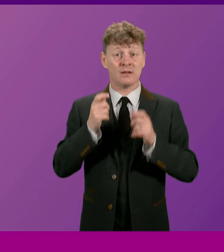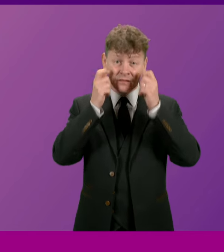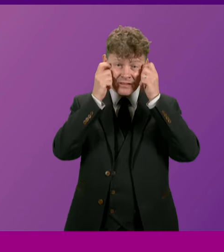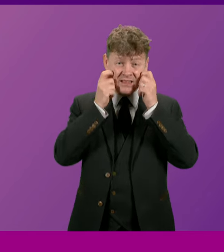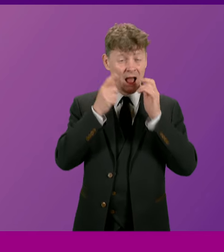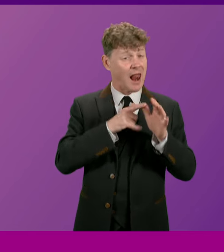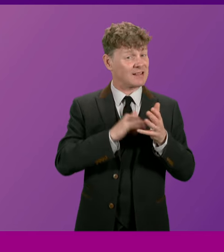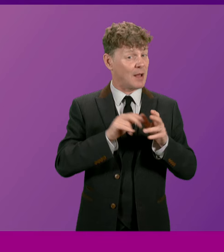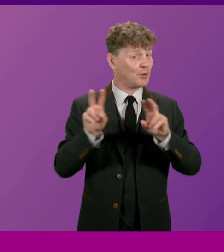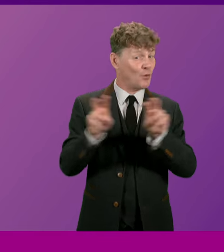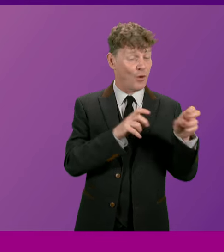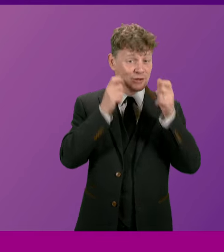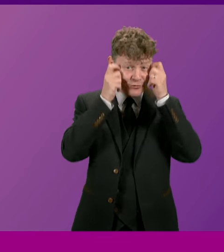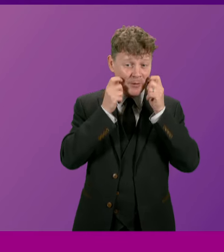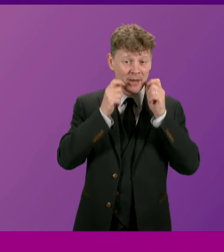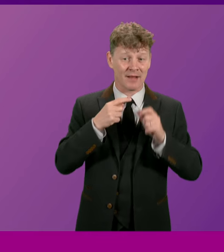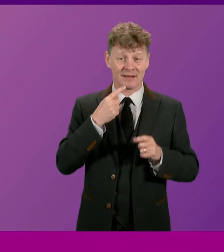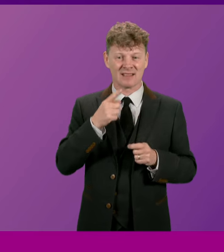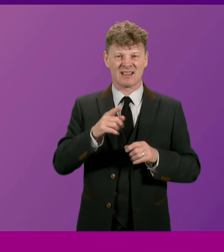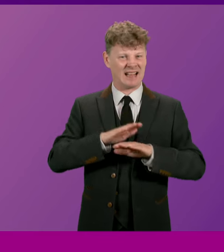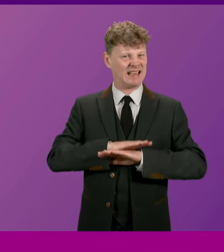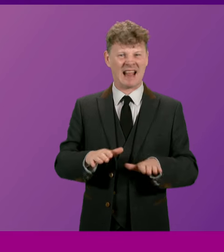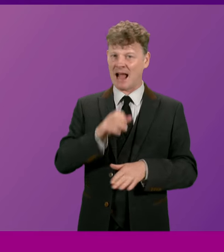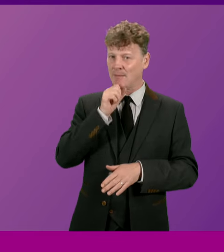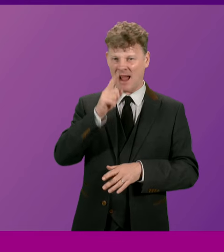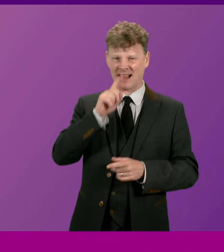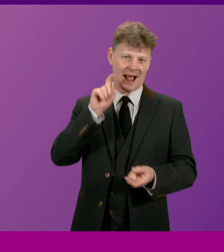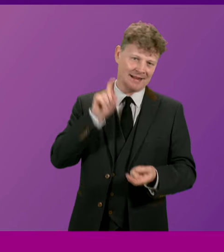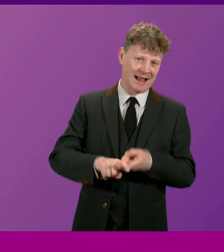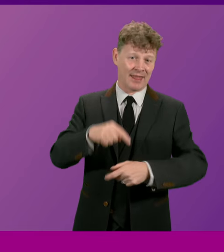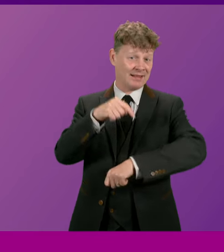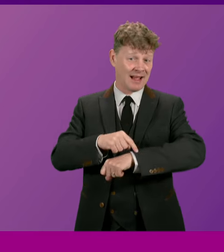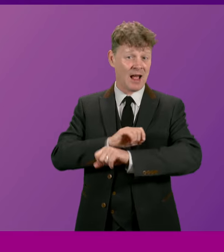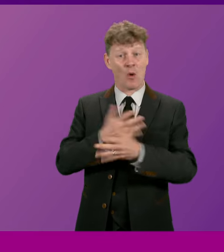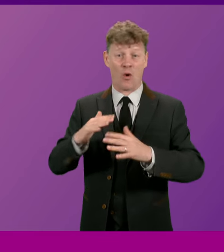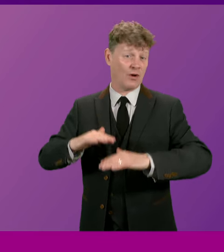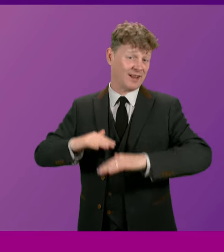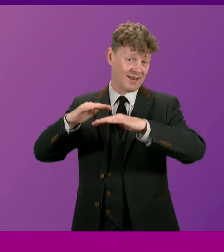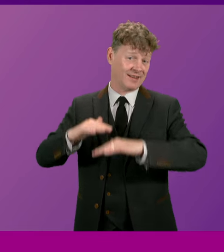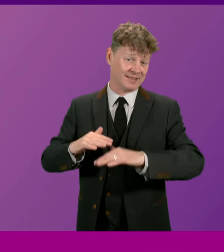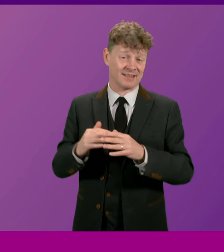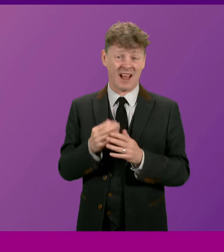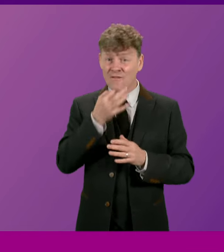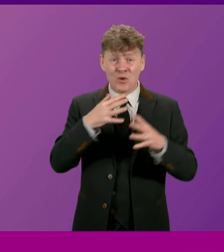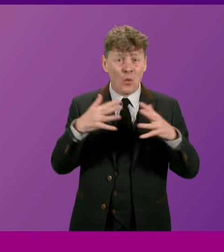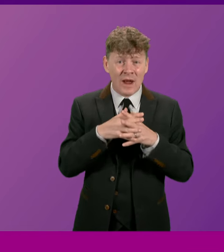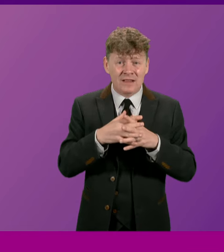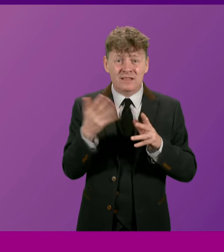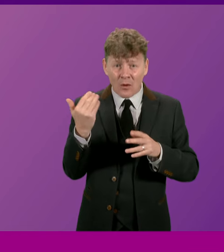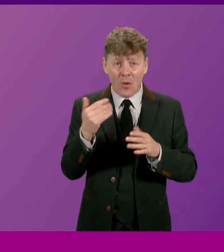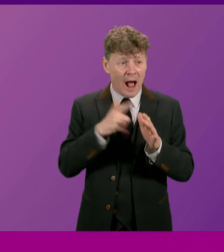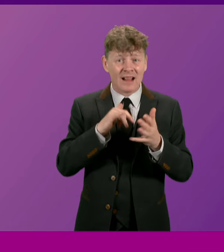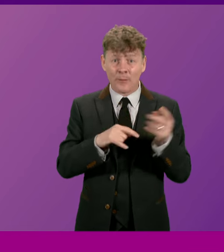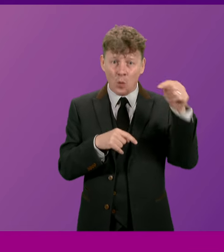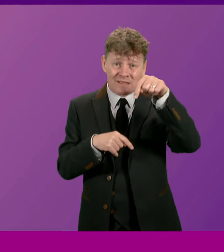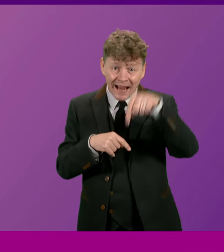Alex Salmond often quoted, Nae man can tether time or tide. Just a few weeks ago he was here in the Scottish Parliament